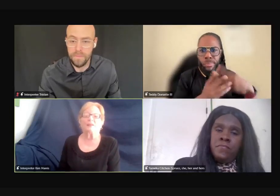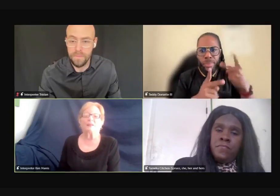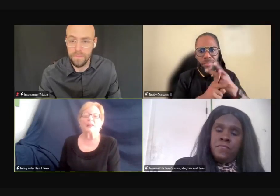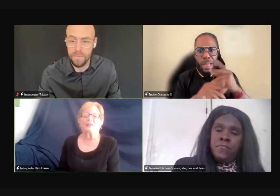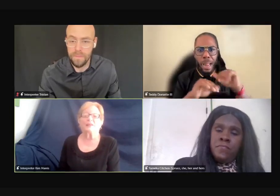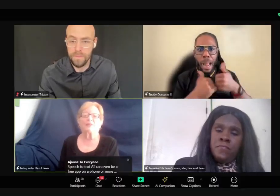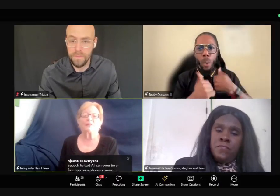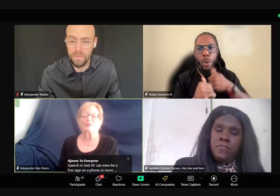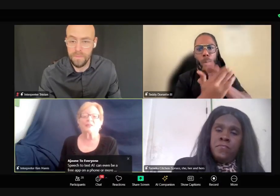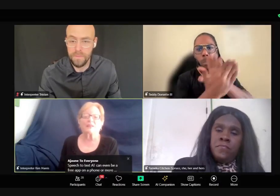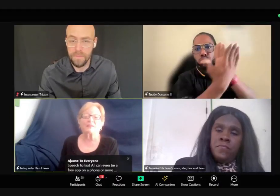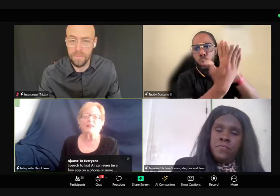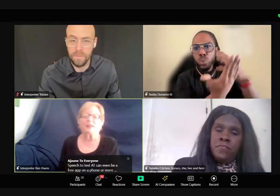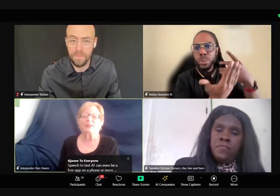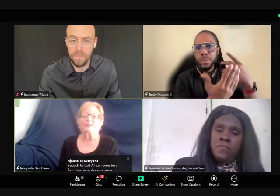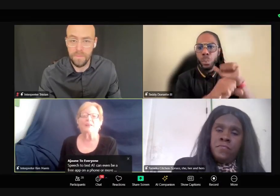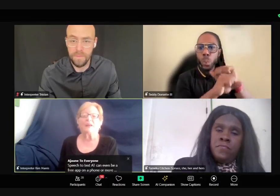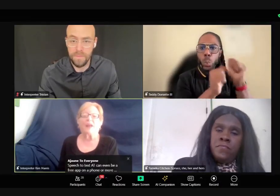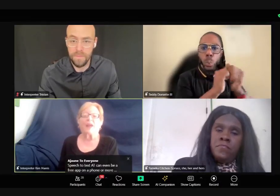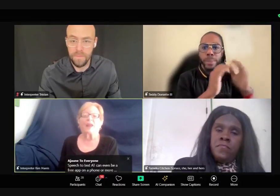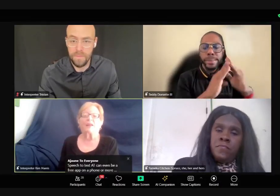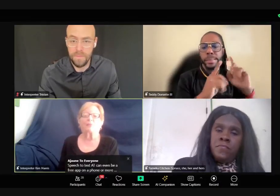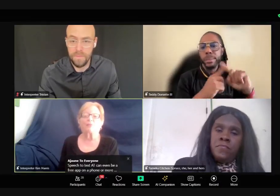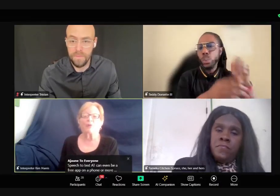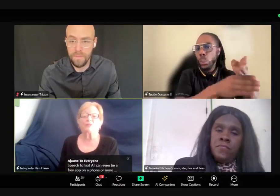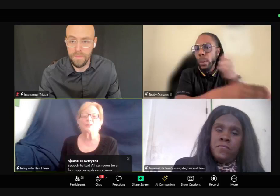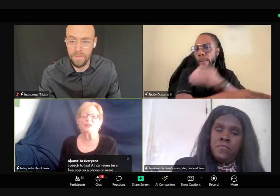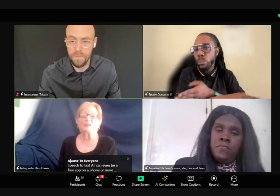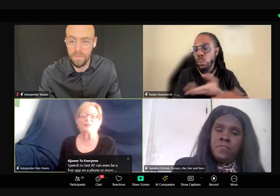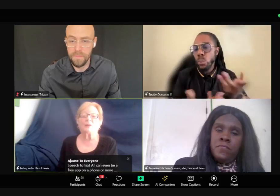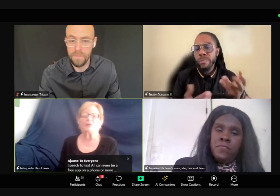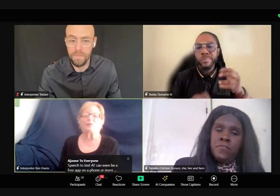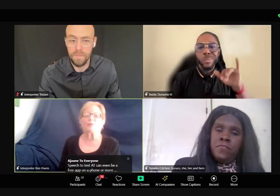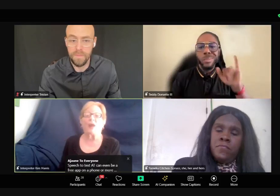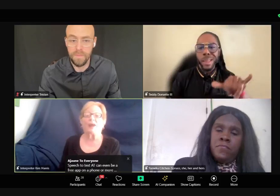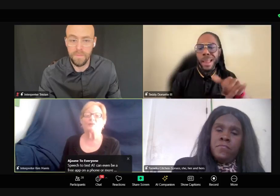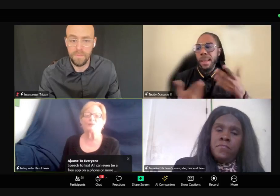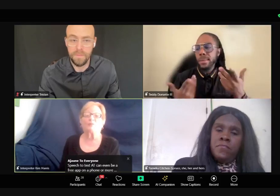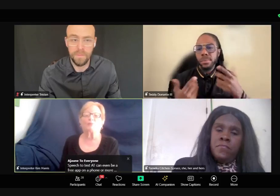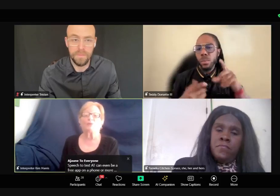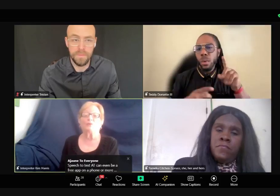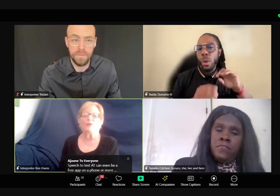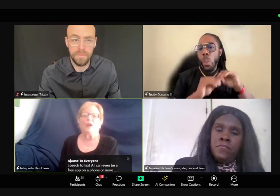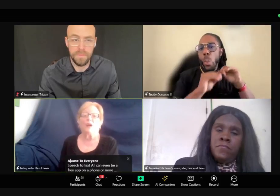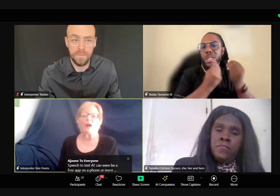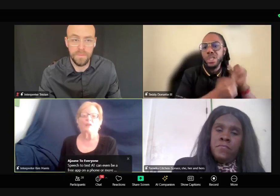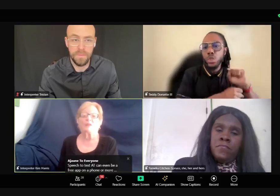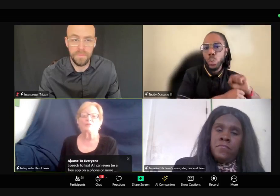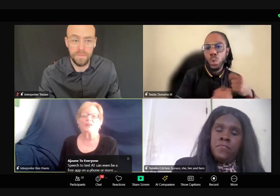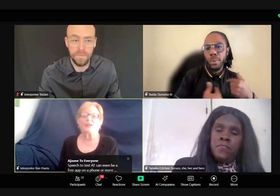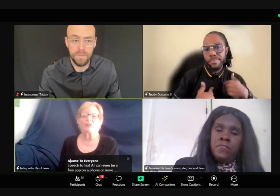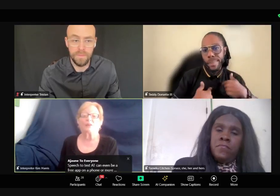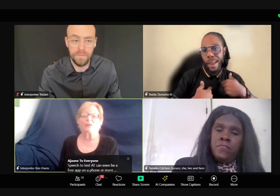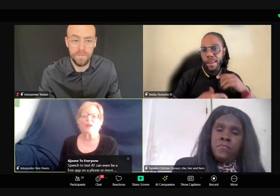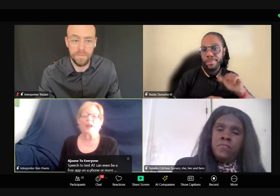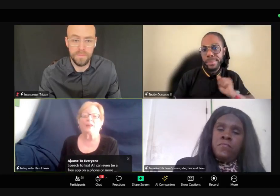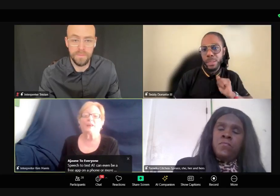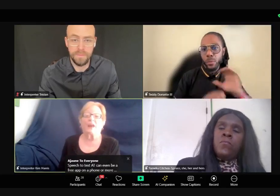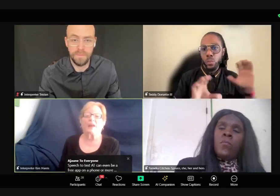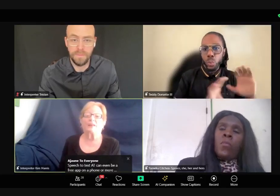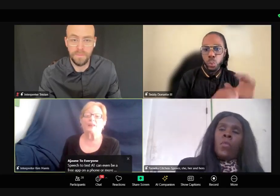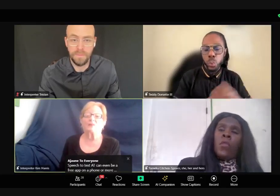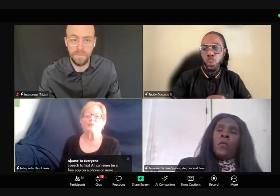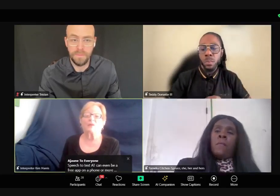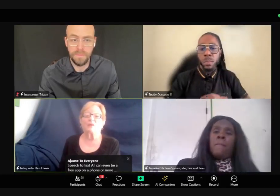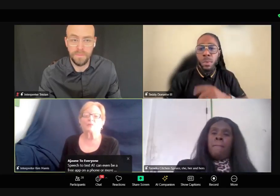to get together and discuss things and approach things in maybe a different way to improve ourselves here. And